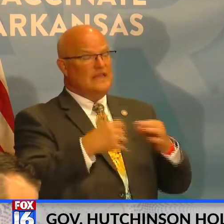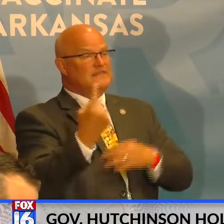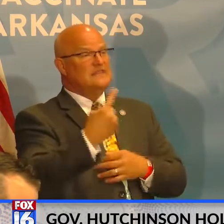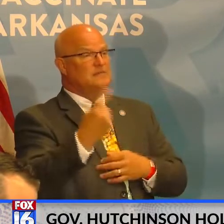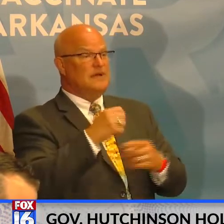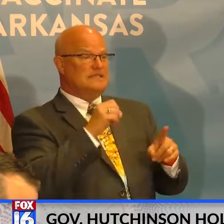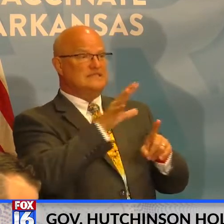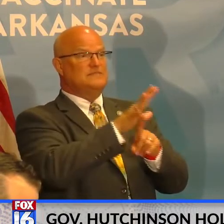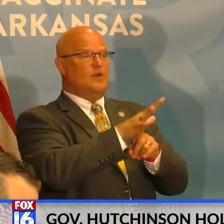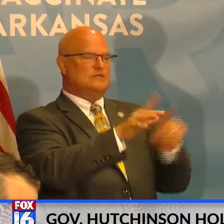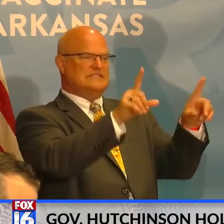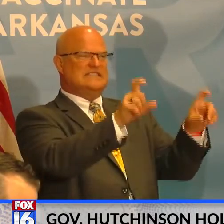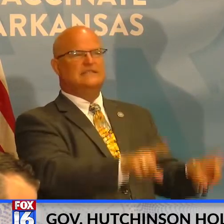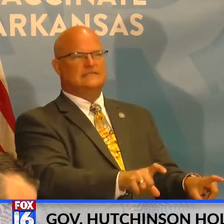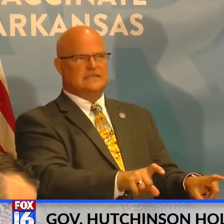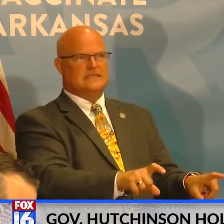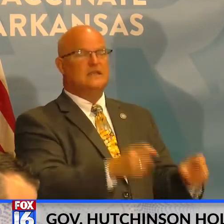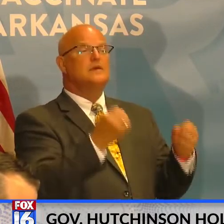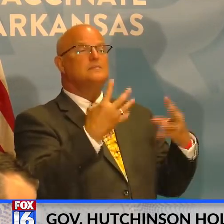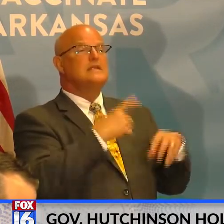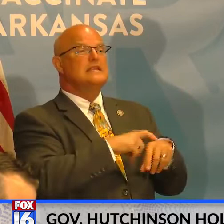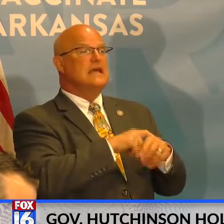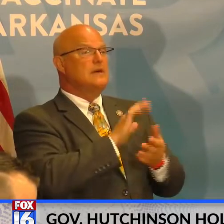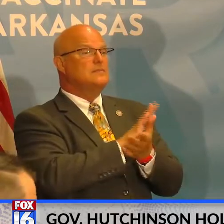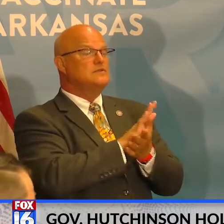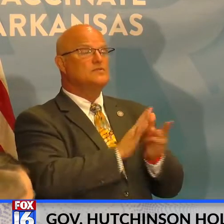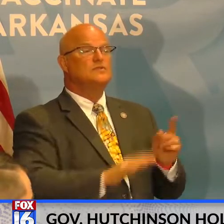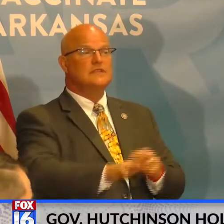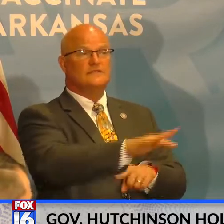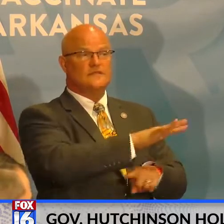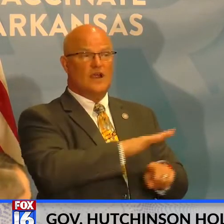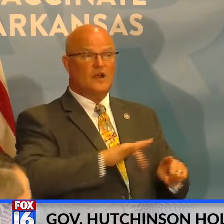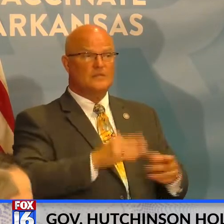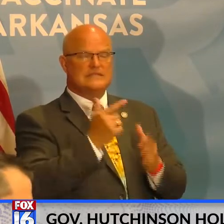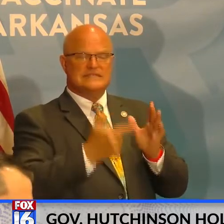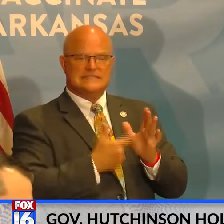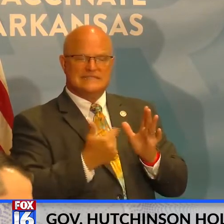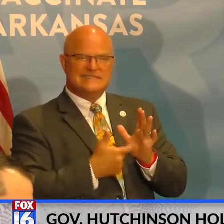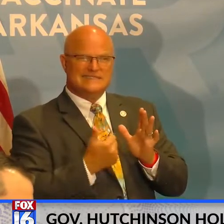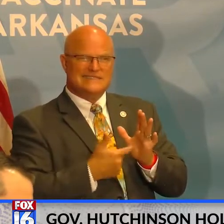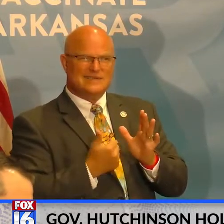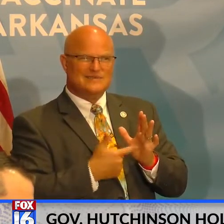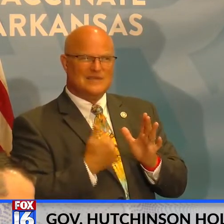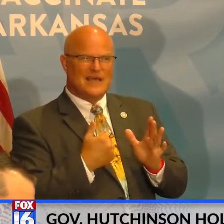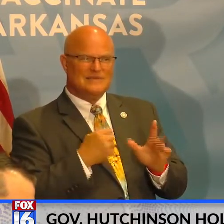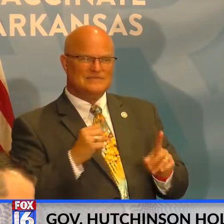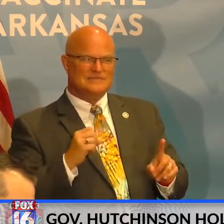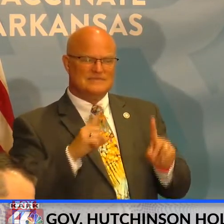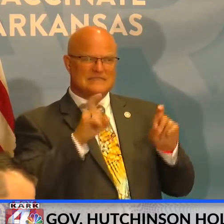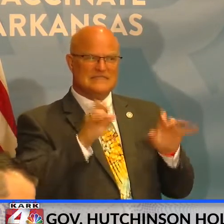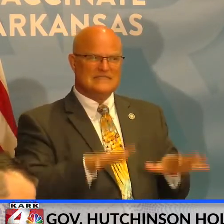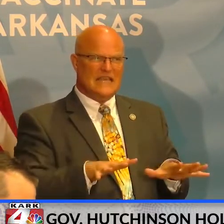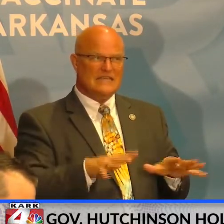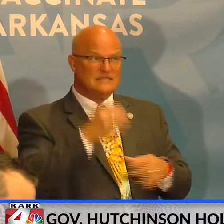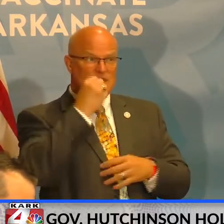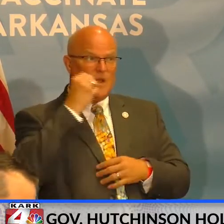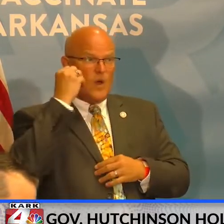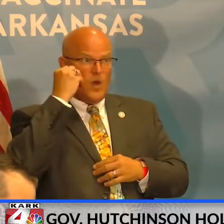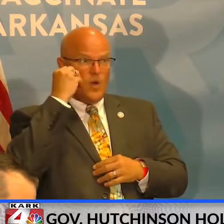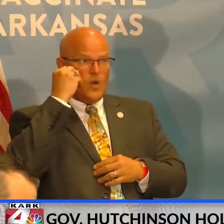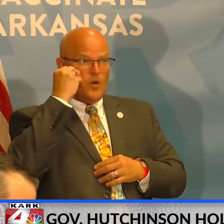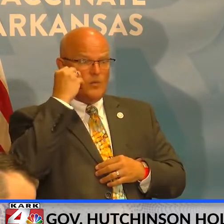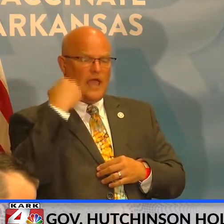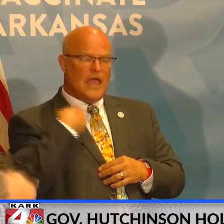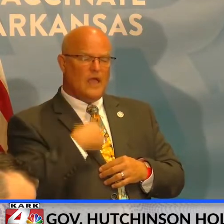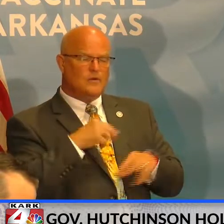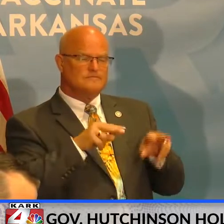exposed, they get tested many times in the school environment. Sometimes they get that test, uh, in home and